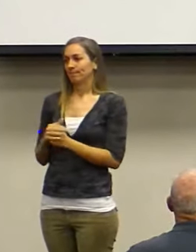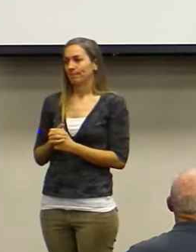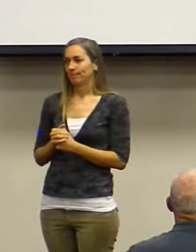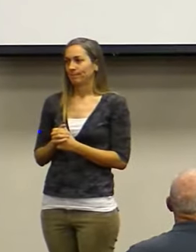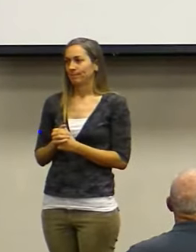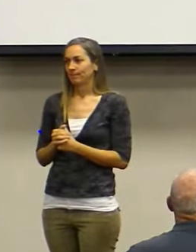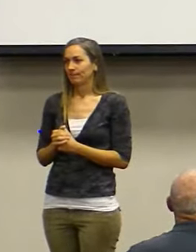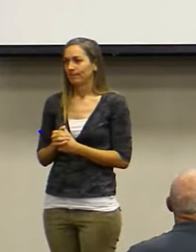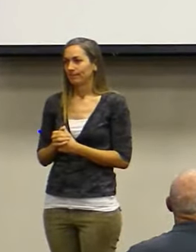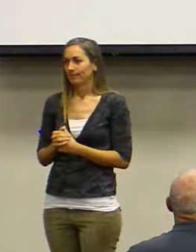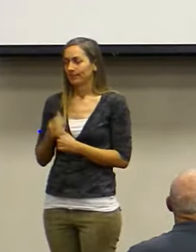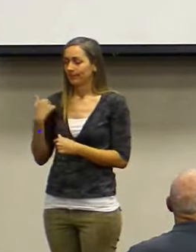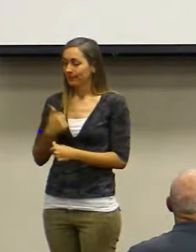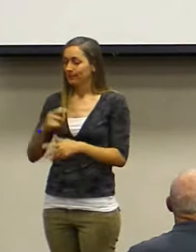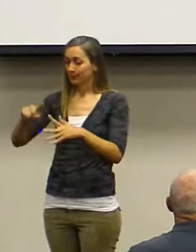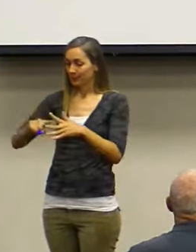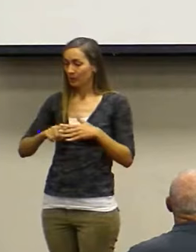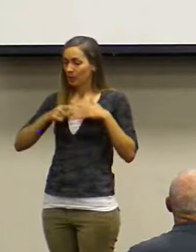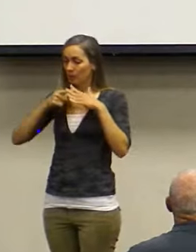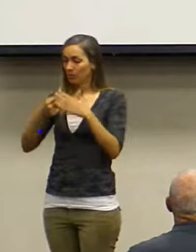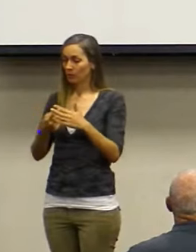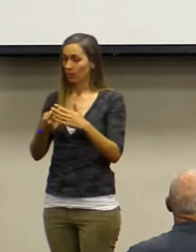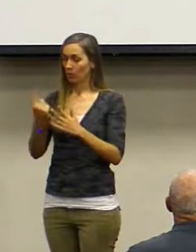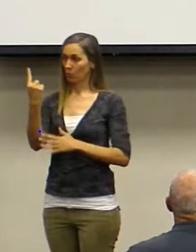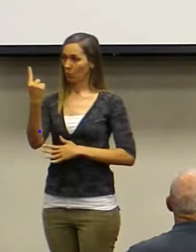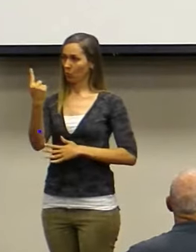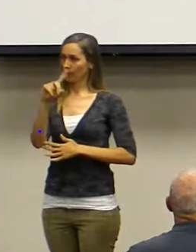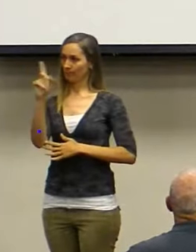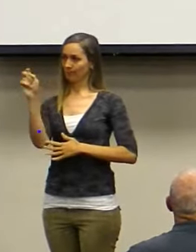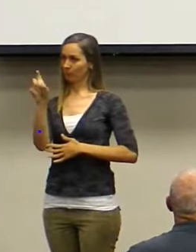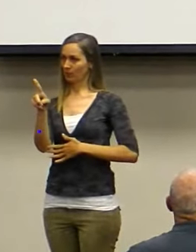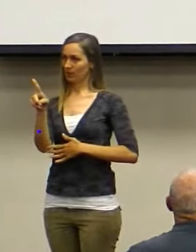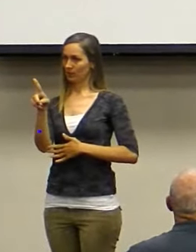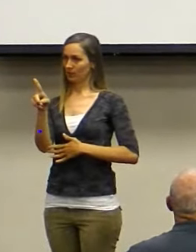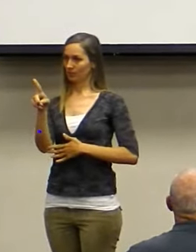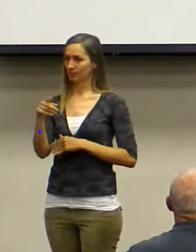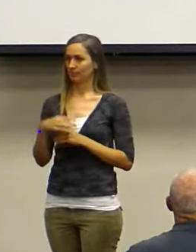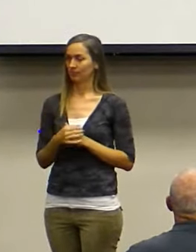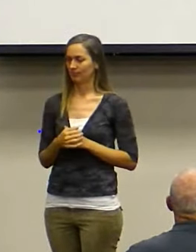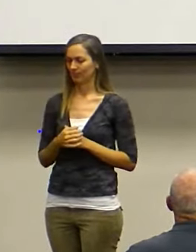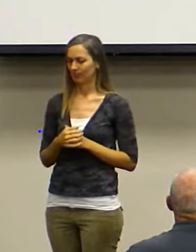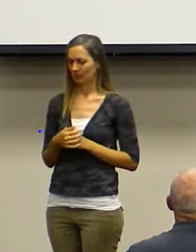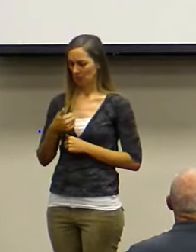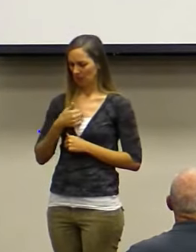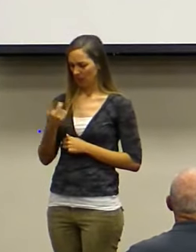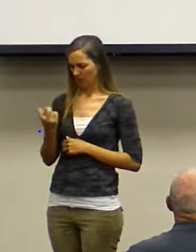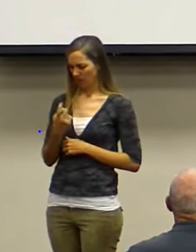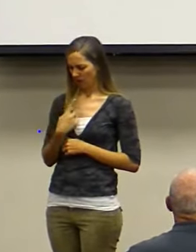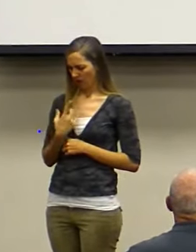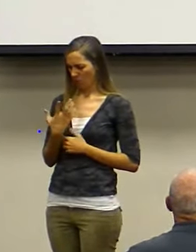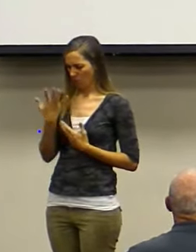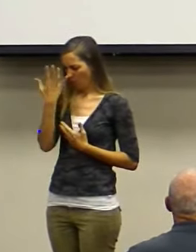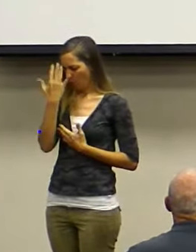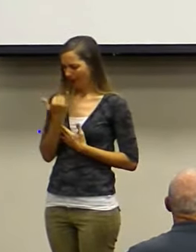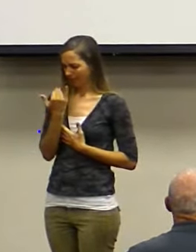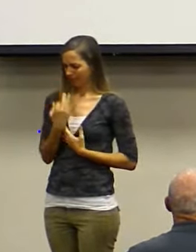So we begin with one question I kept asking myself. Why is it then important for us to believe?